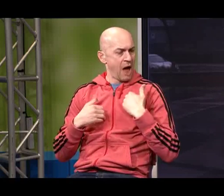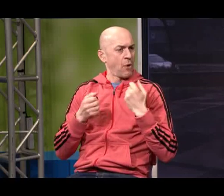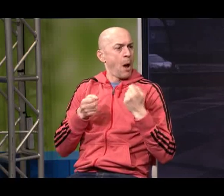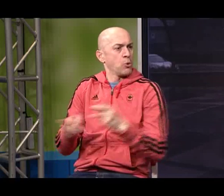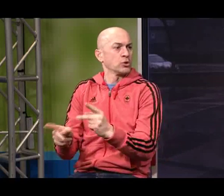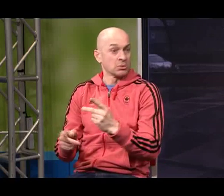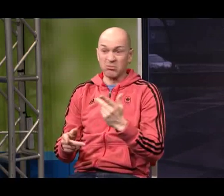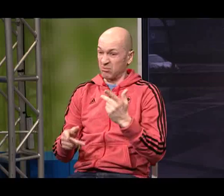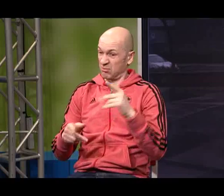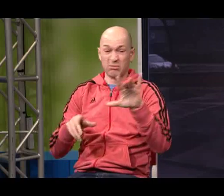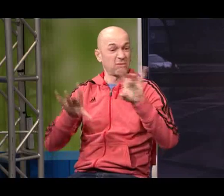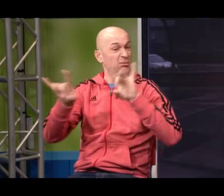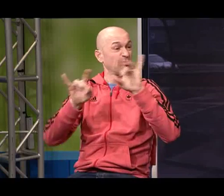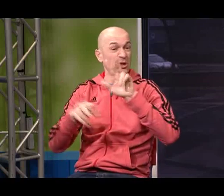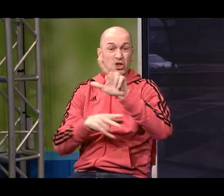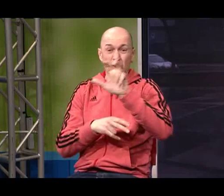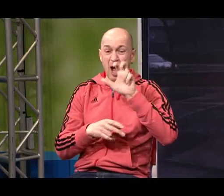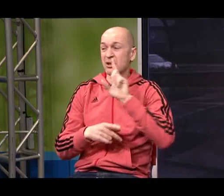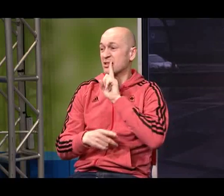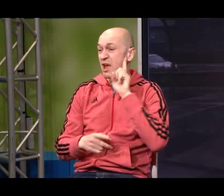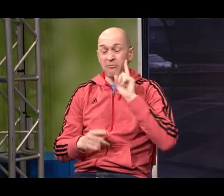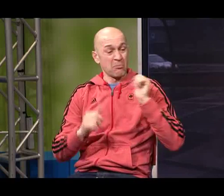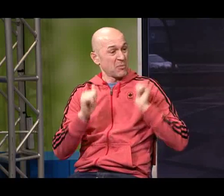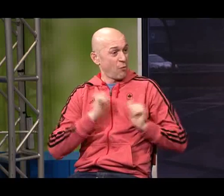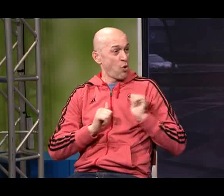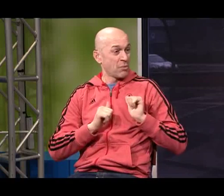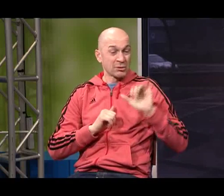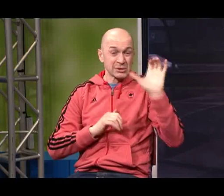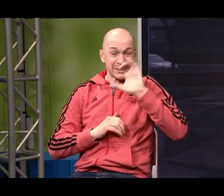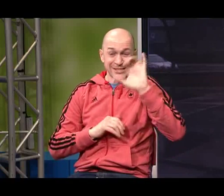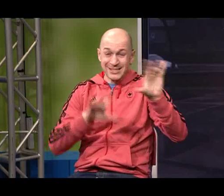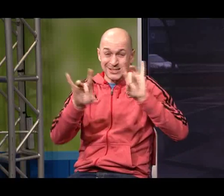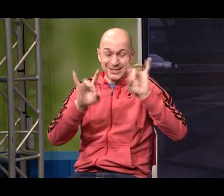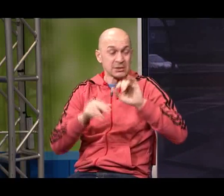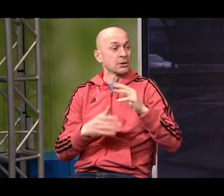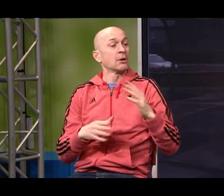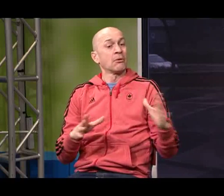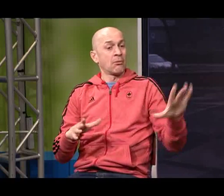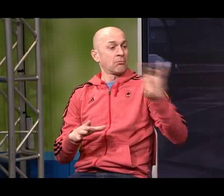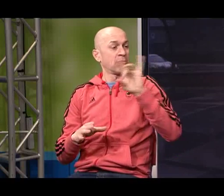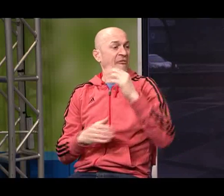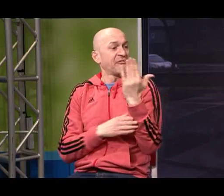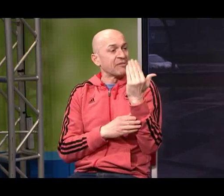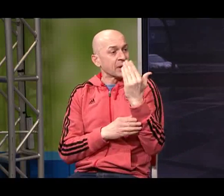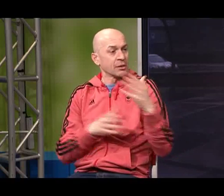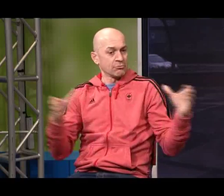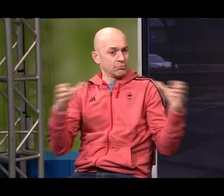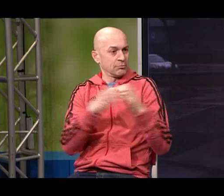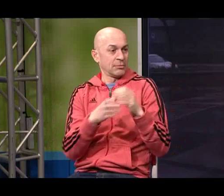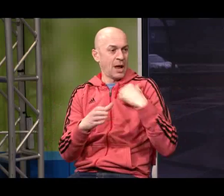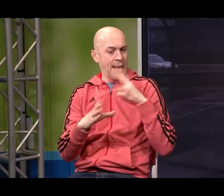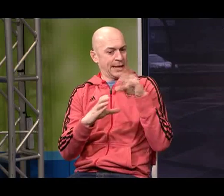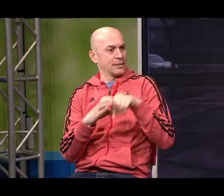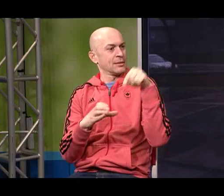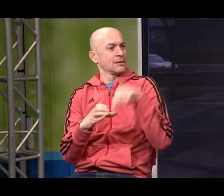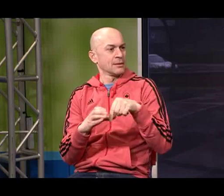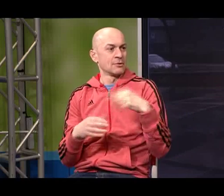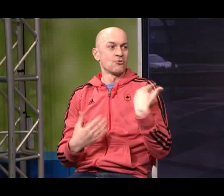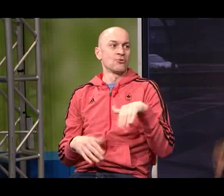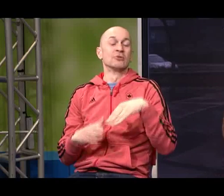in terms of education and whatnot and there were 300 deaf artists who were chosen eventually it was narrowed down to